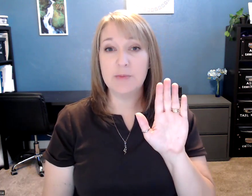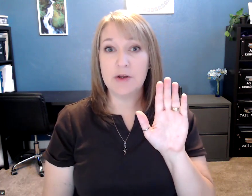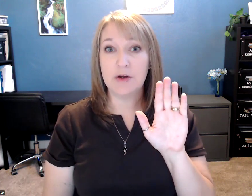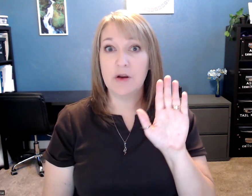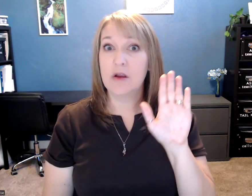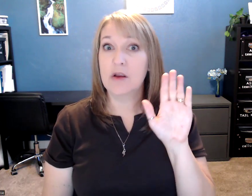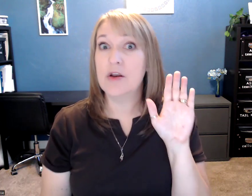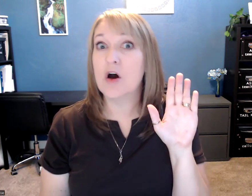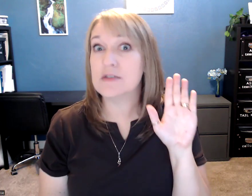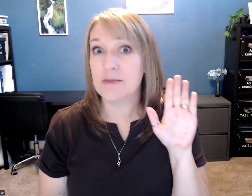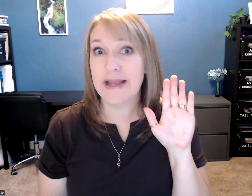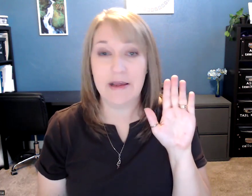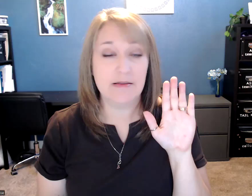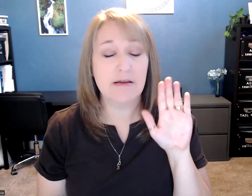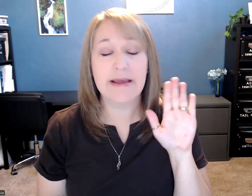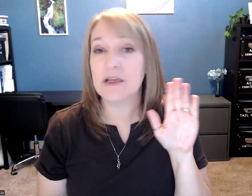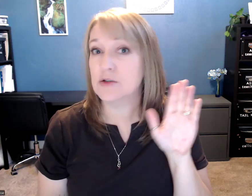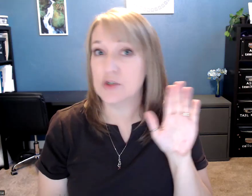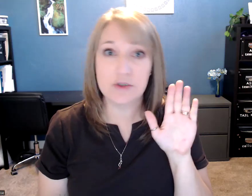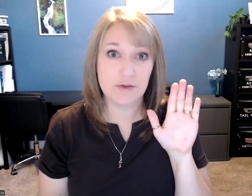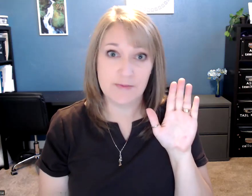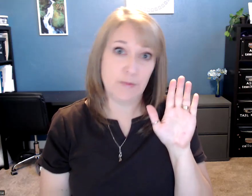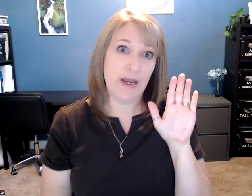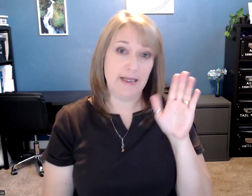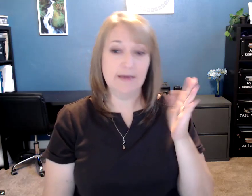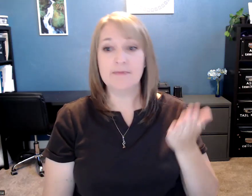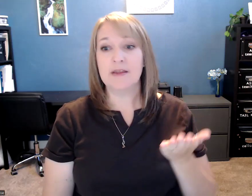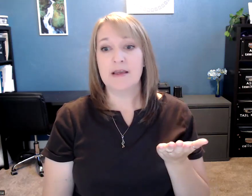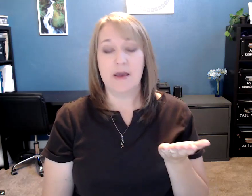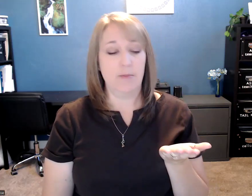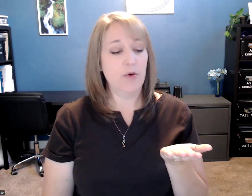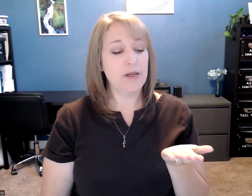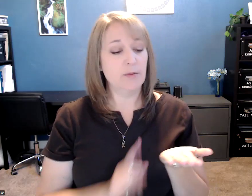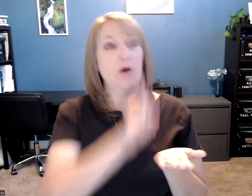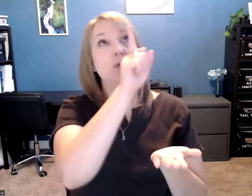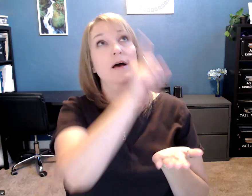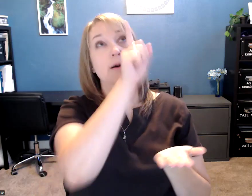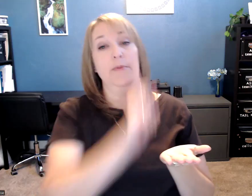on your non-dominant hand, the hand that you don't use for writing, and point your palm up.